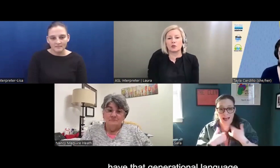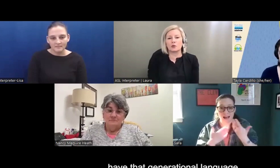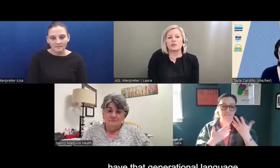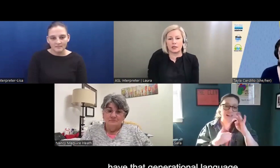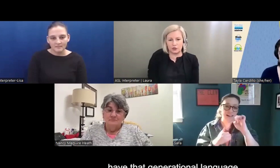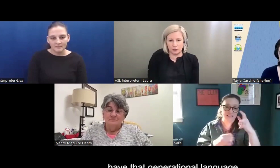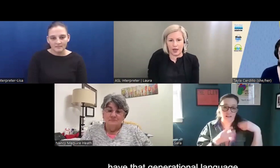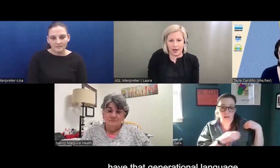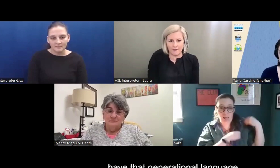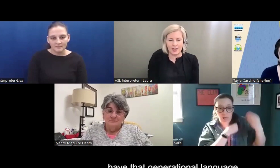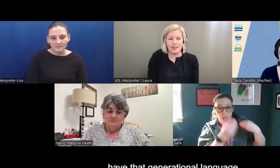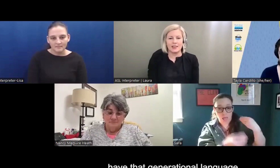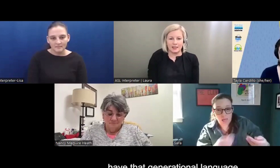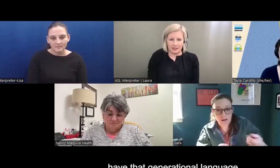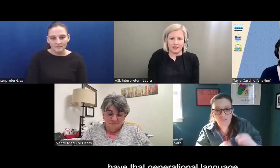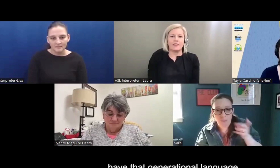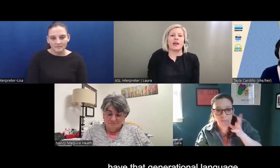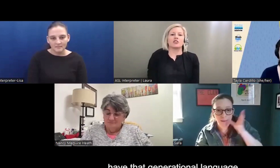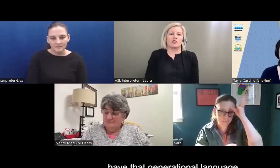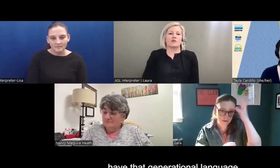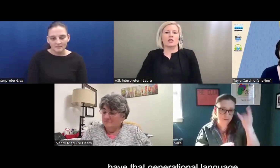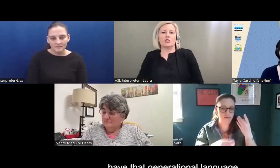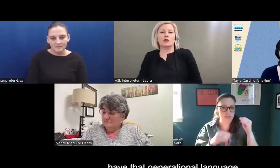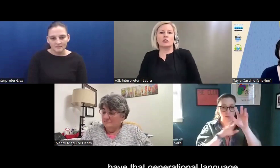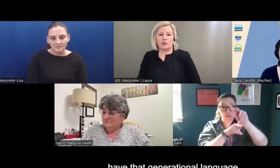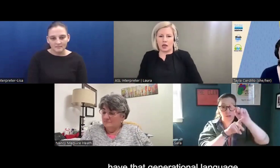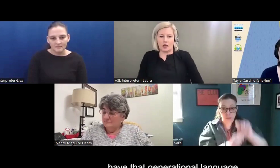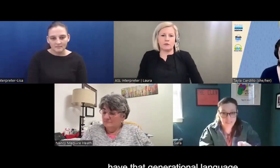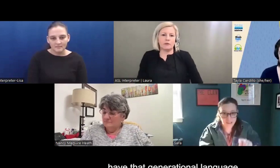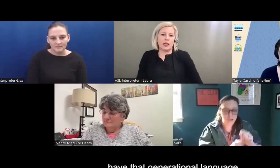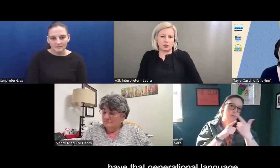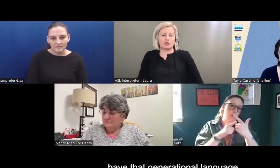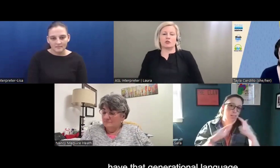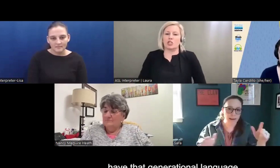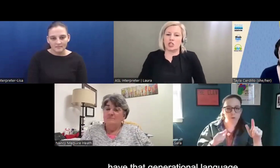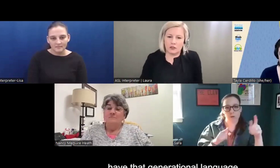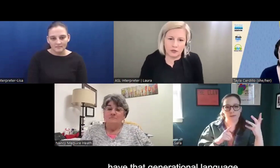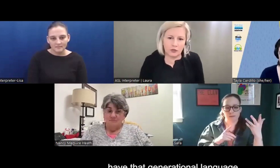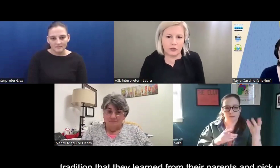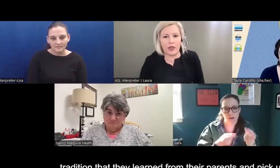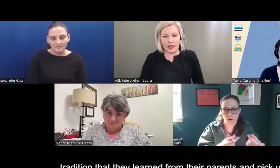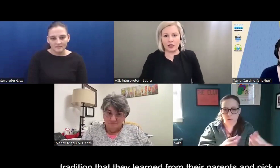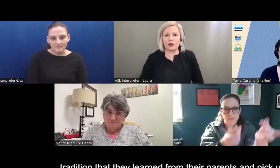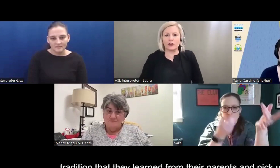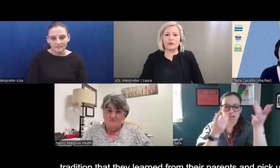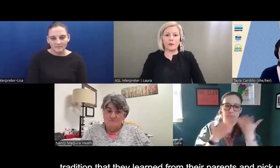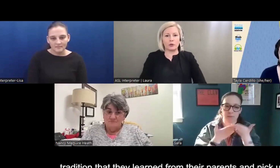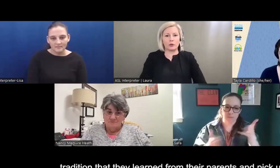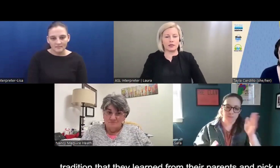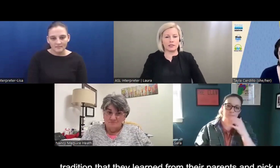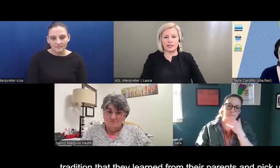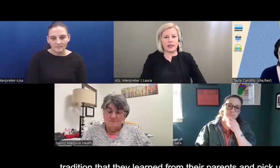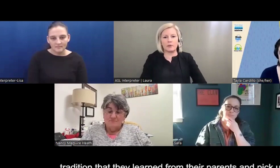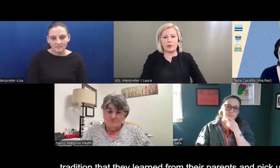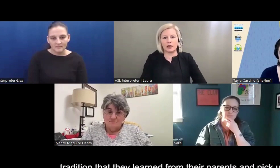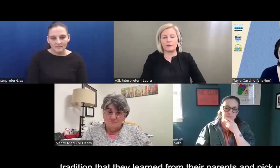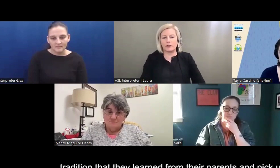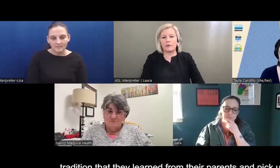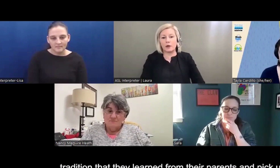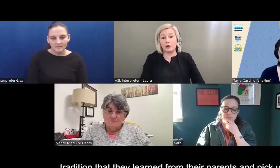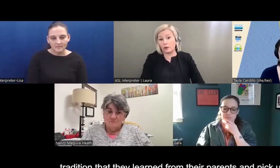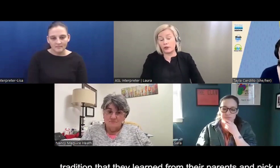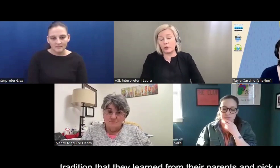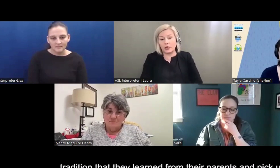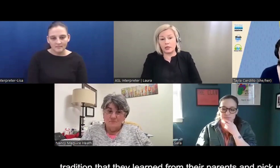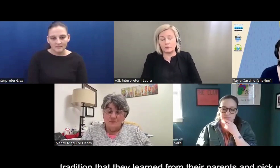few individuals that do have that generational, um, language traditions that they learn from their parents and that they pick up